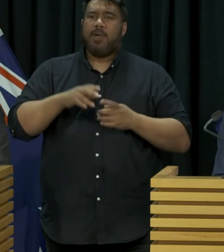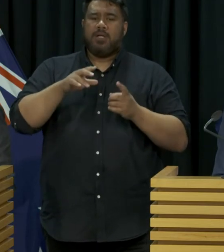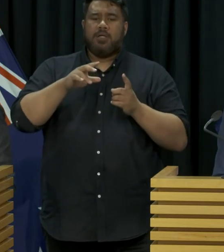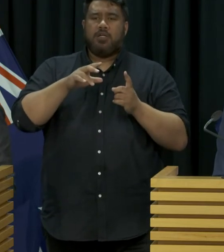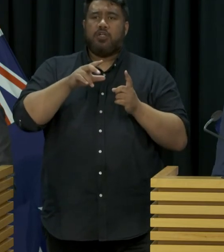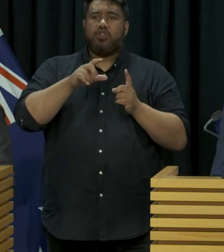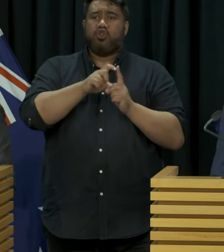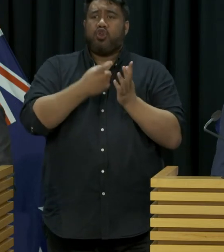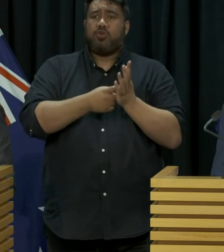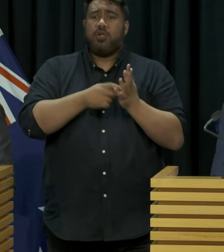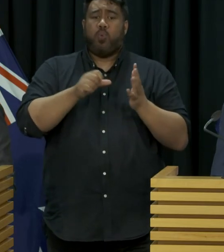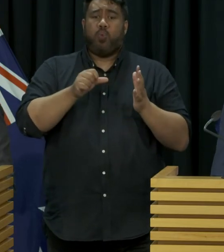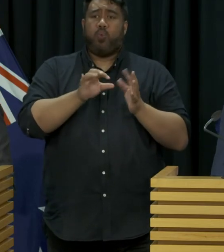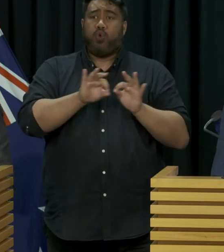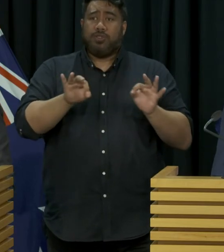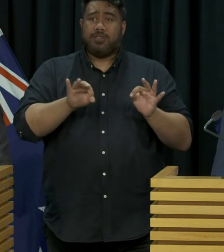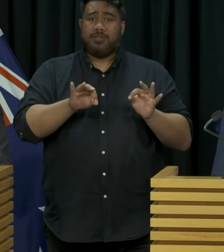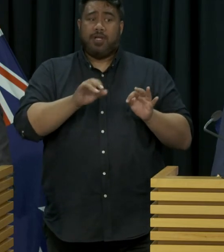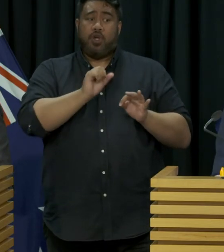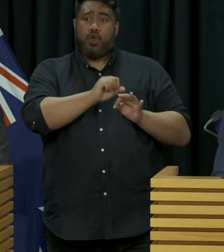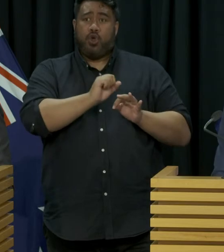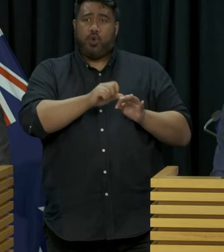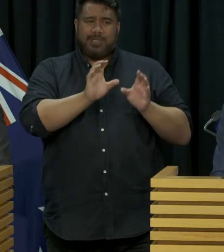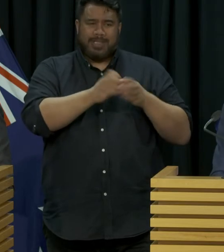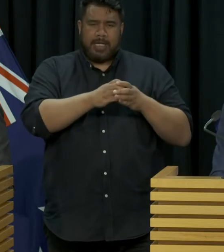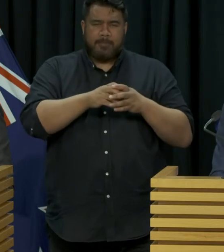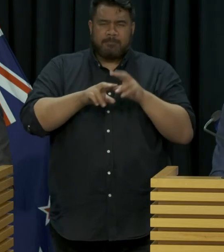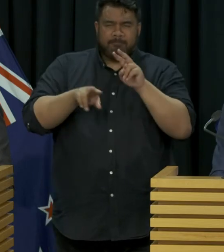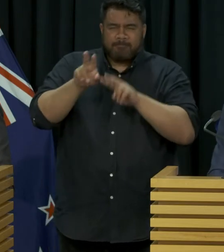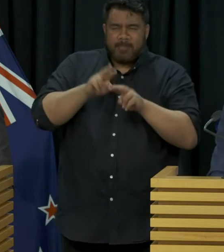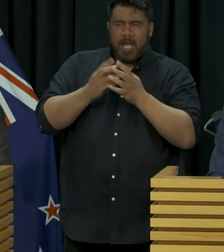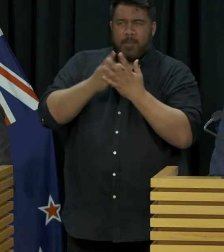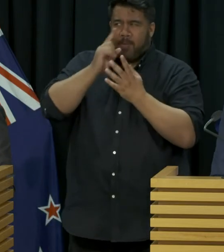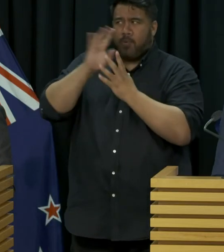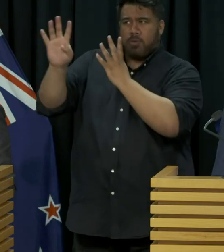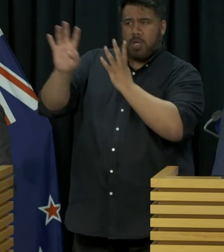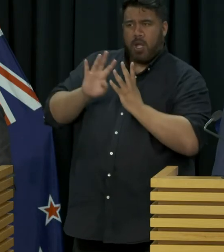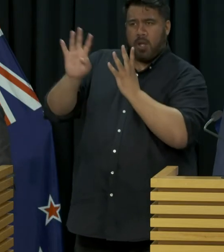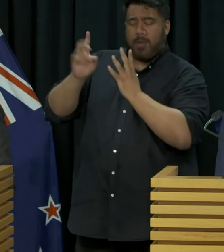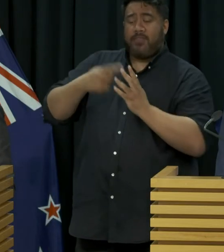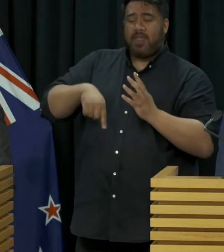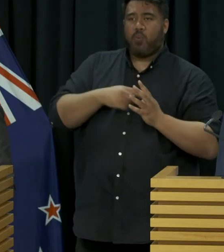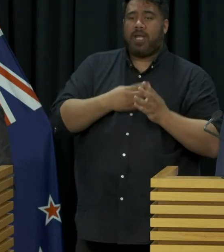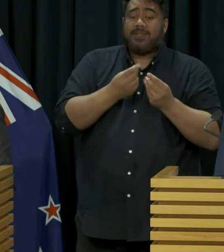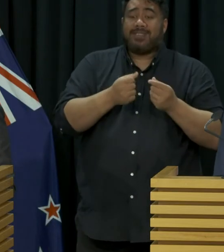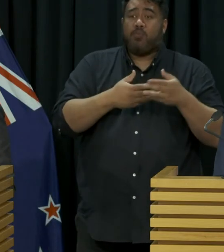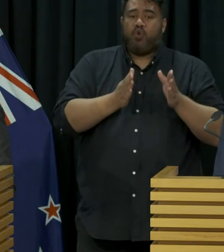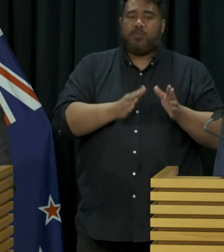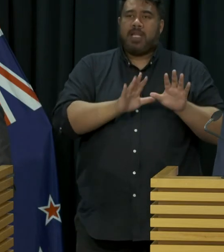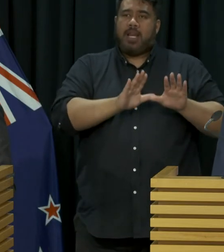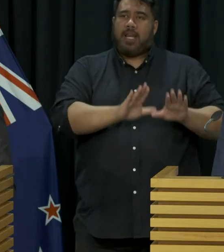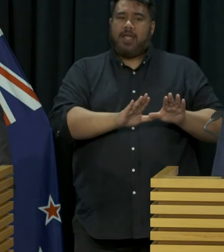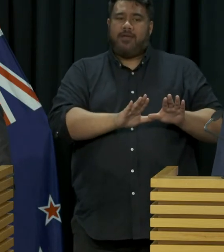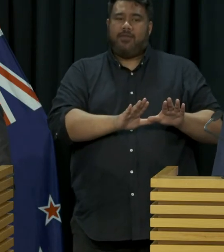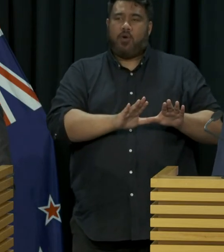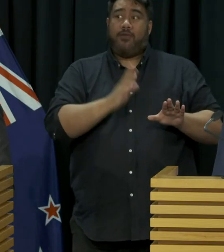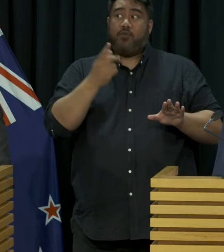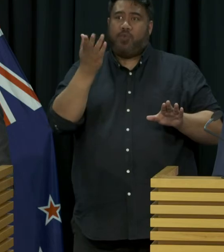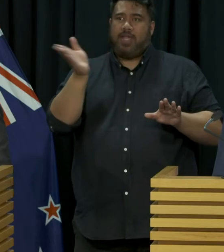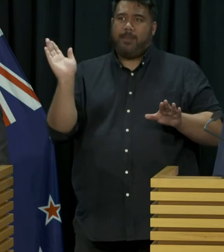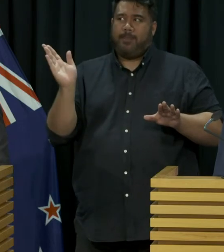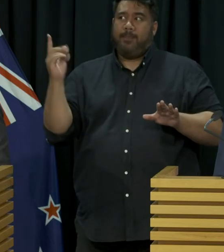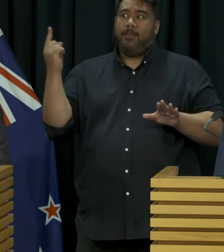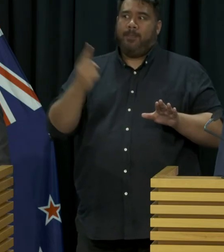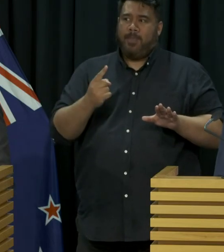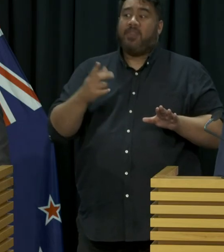and her team have been doing is helping us to better predict when we're likely to see people coming in so that we can